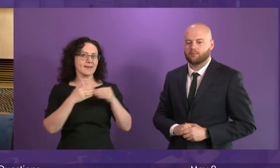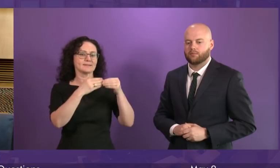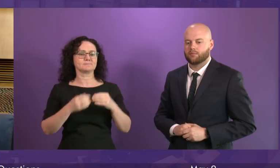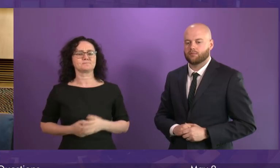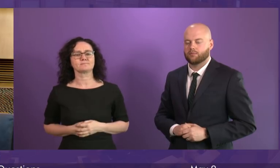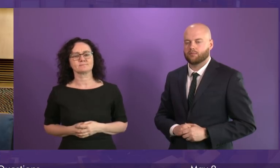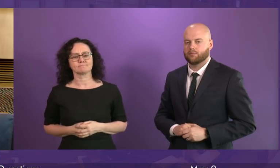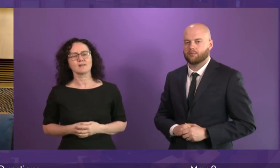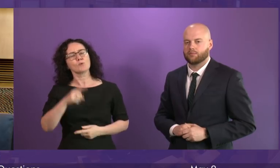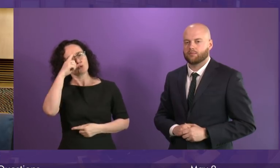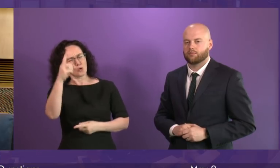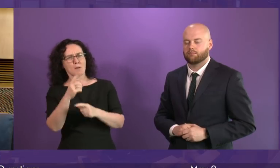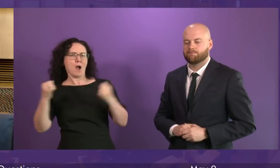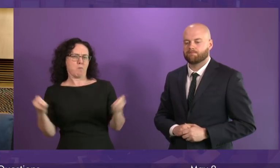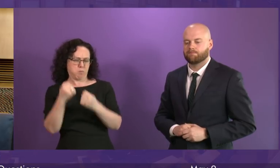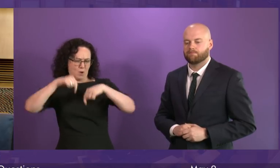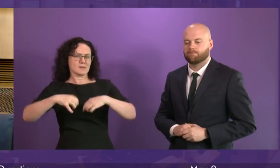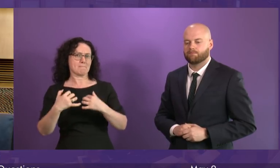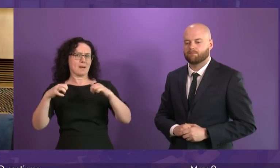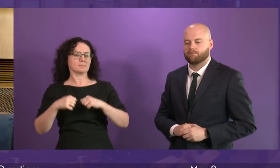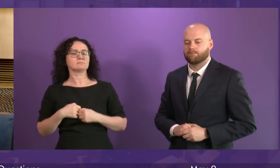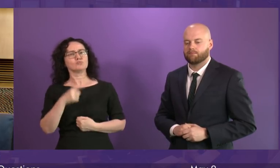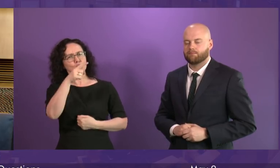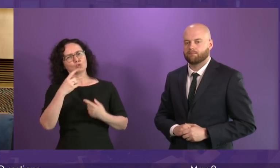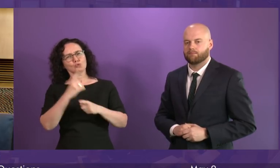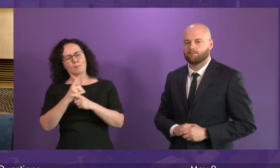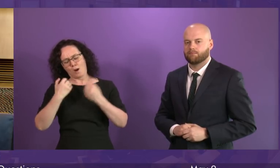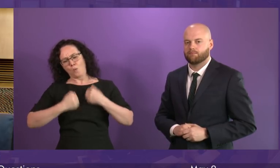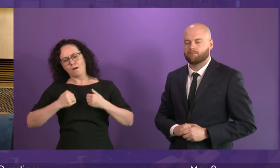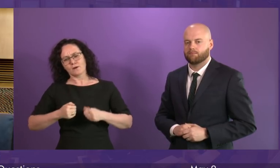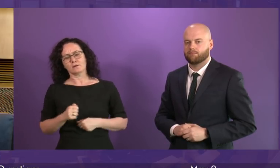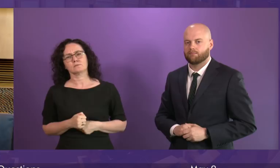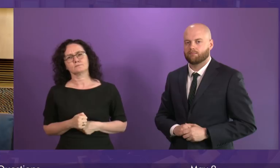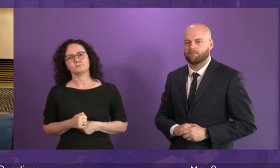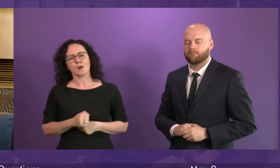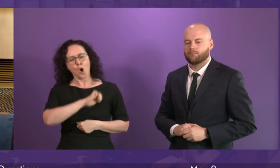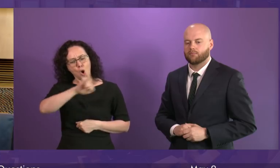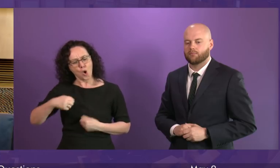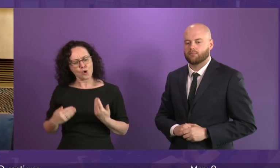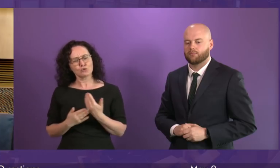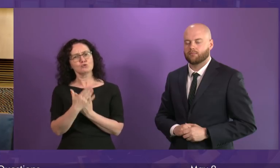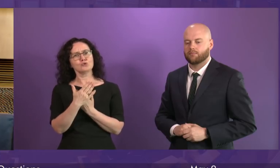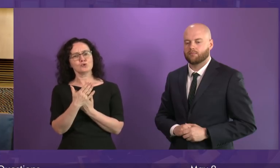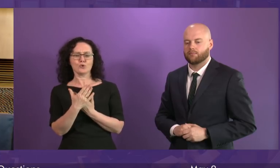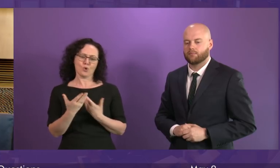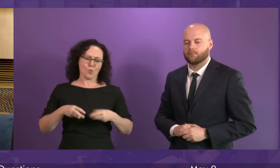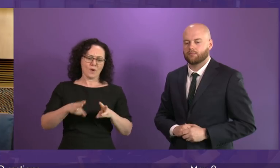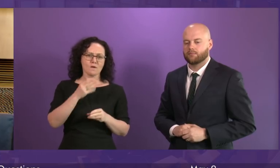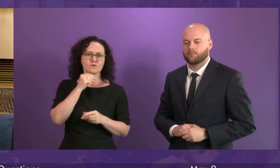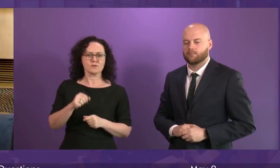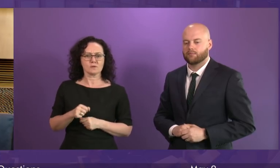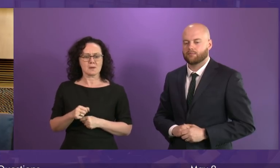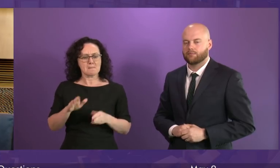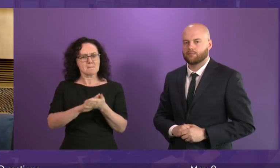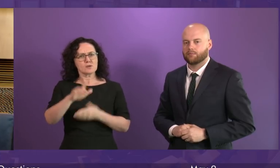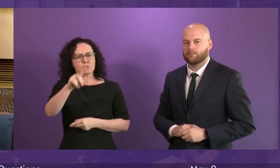for this parliament. Take welfare. It's because of our use of new powers that every carer across Scotland right now is